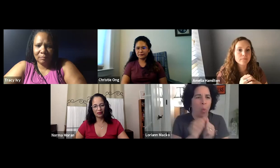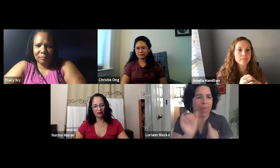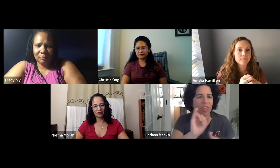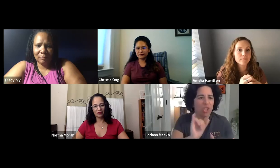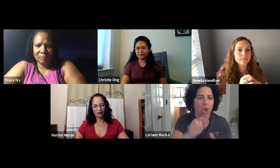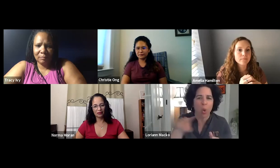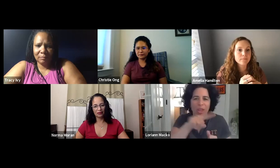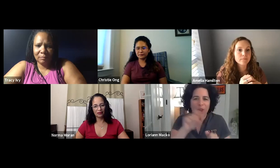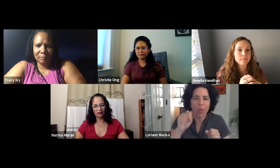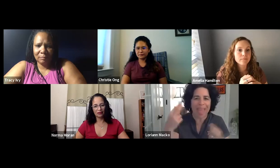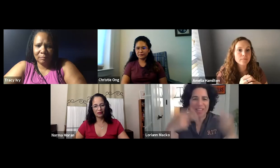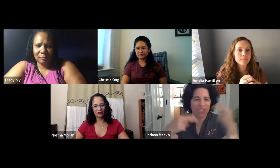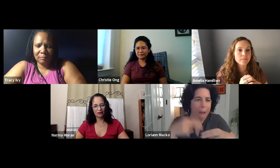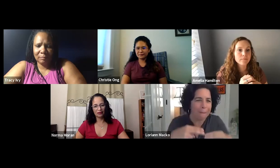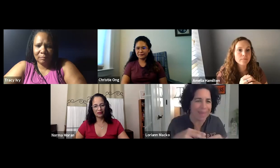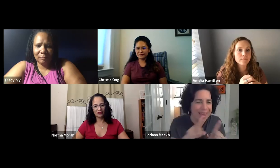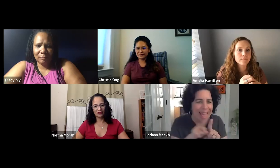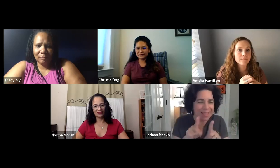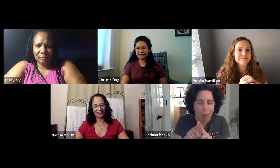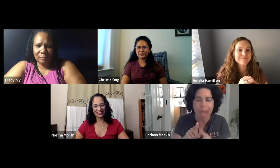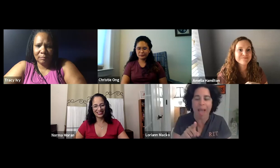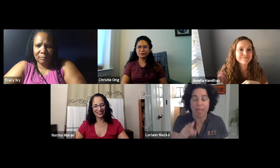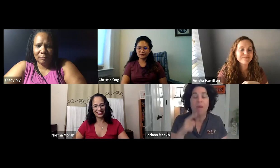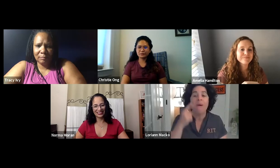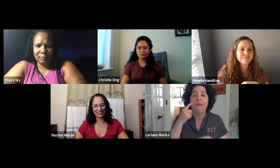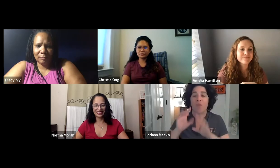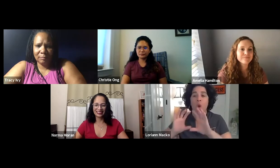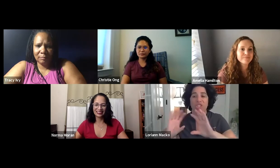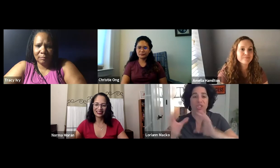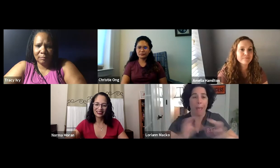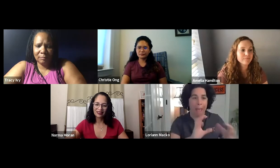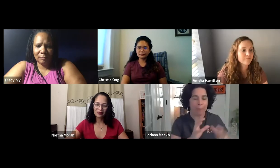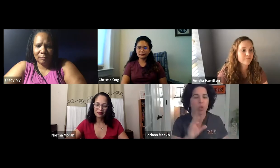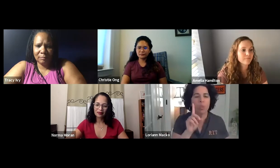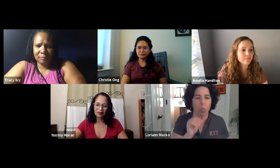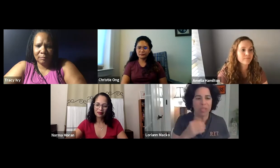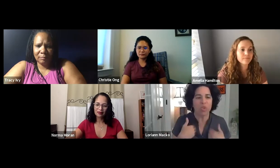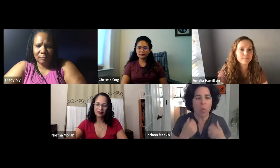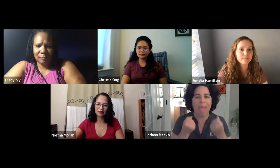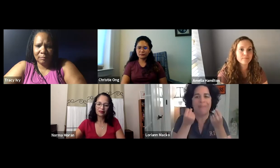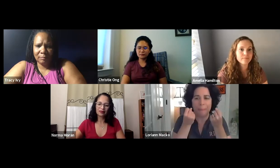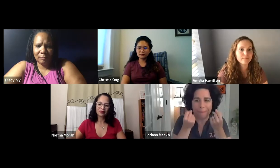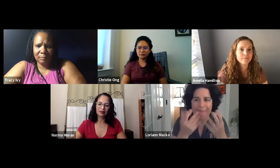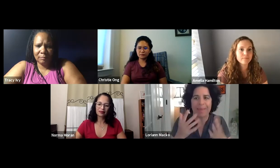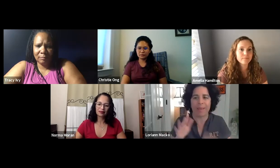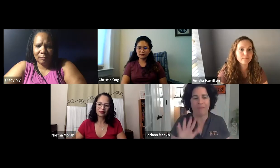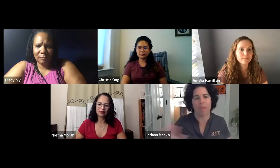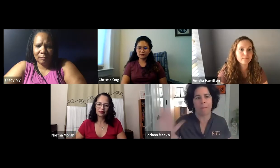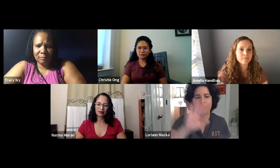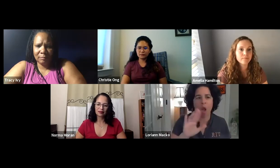Yeah, I saw that question come across, and I'm happy to help. I've been trying to answer some of them as they come in. We do